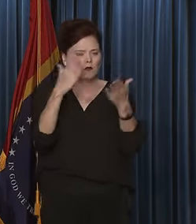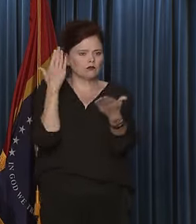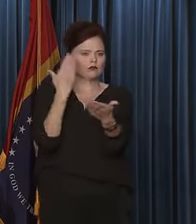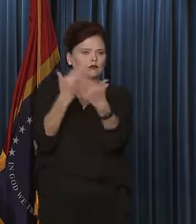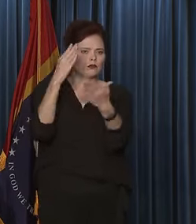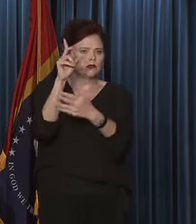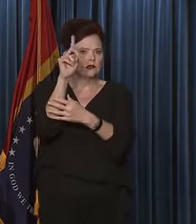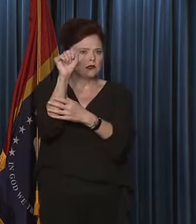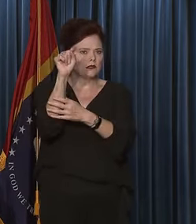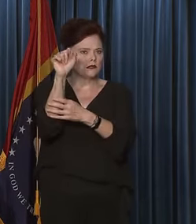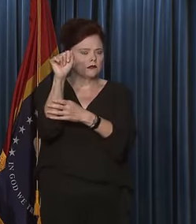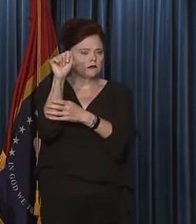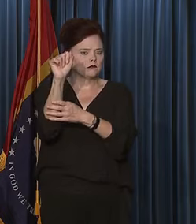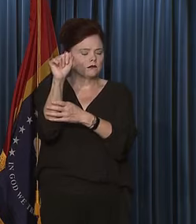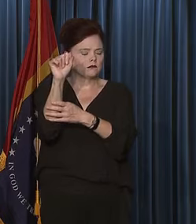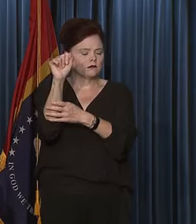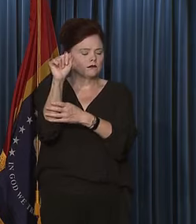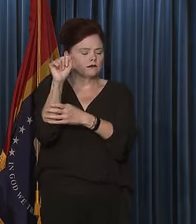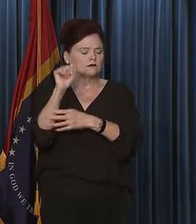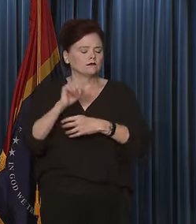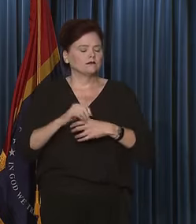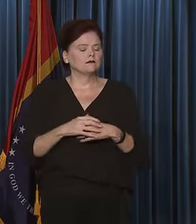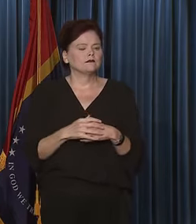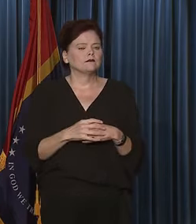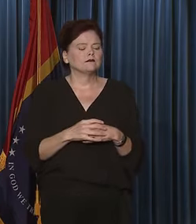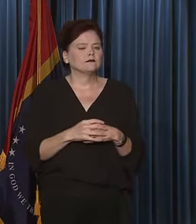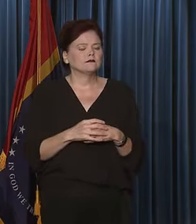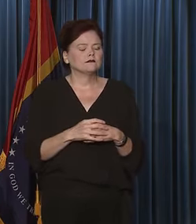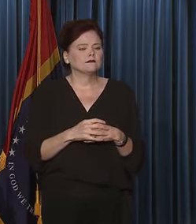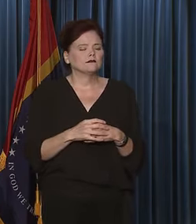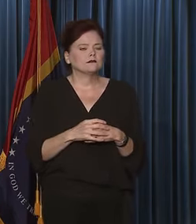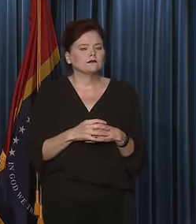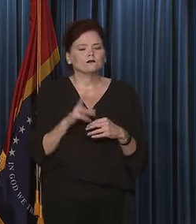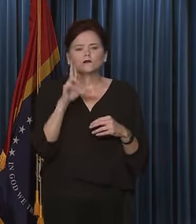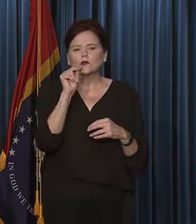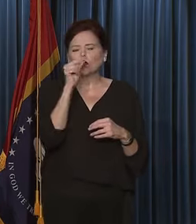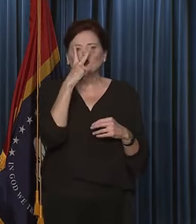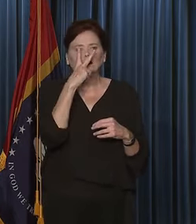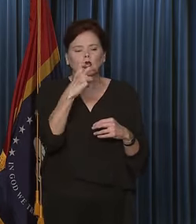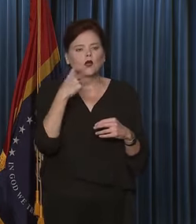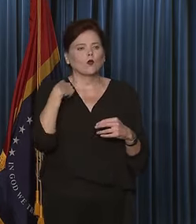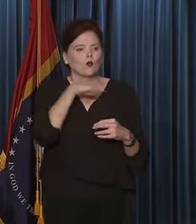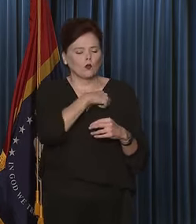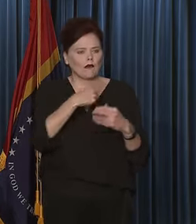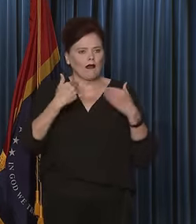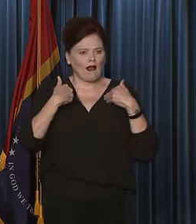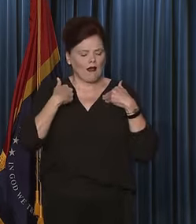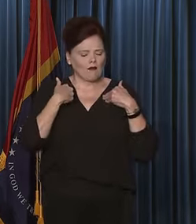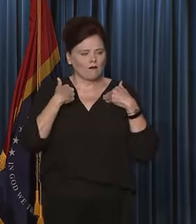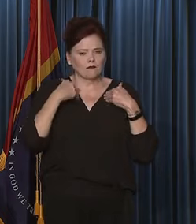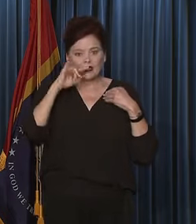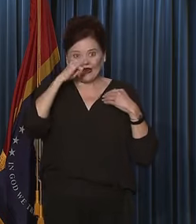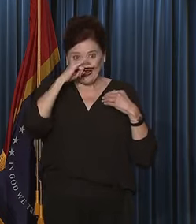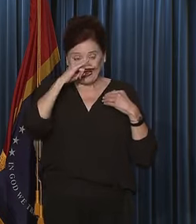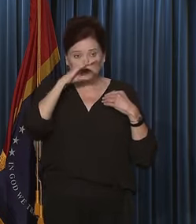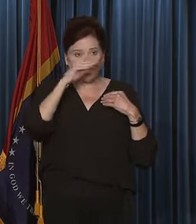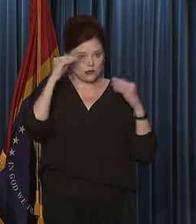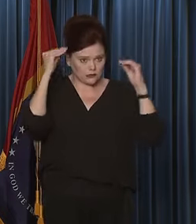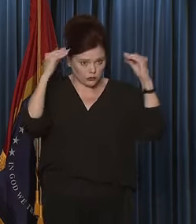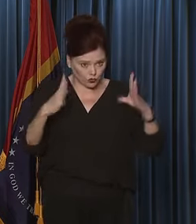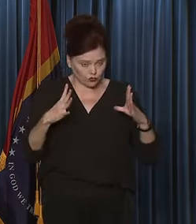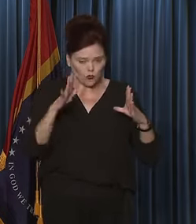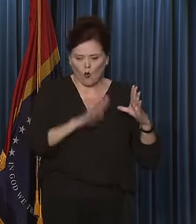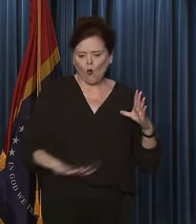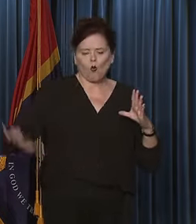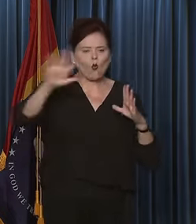that. But there is no doubt that we have kids and teachers